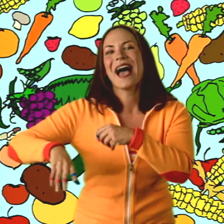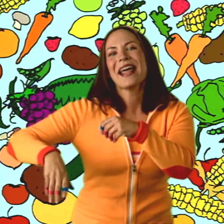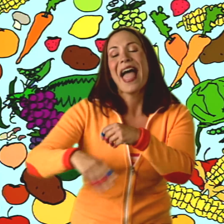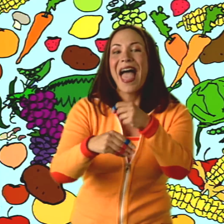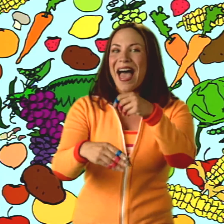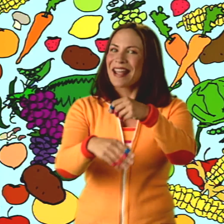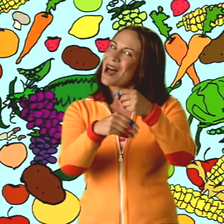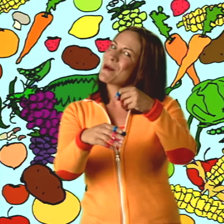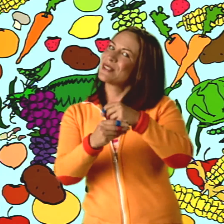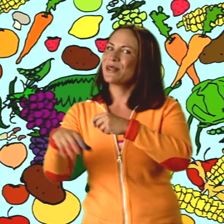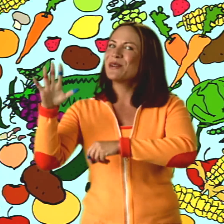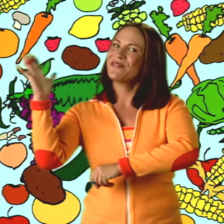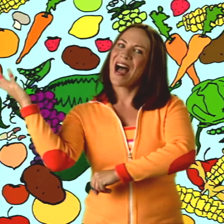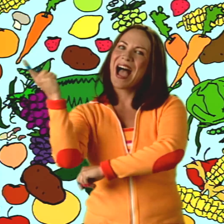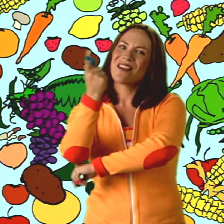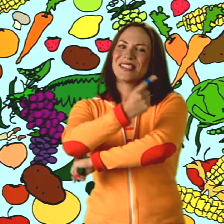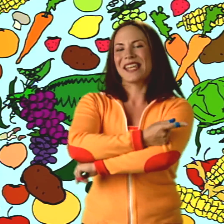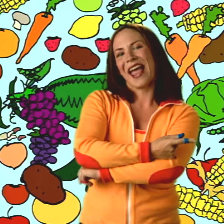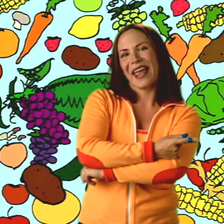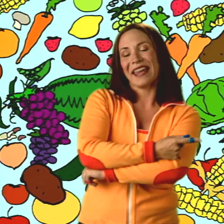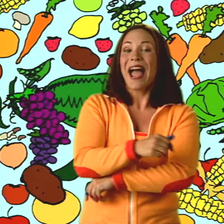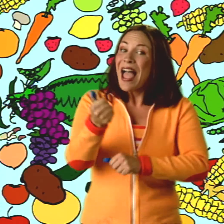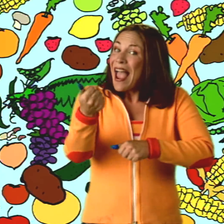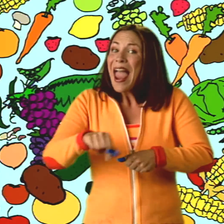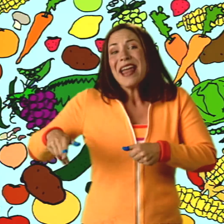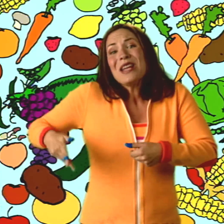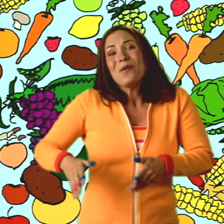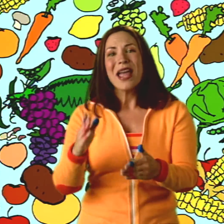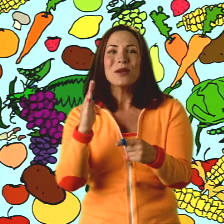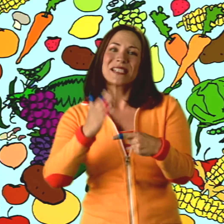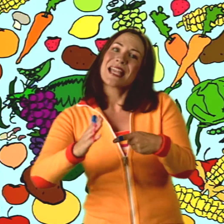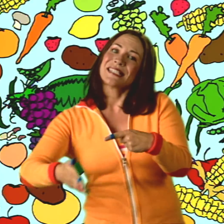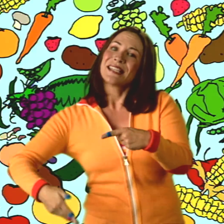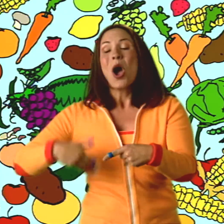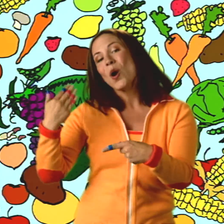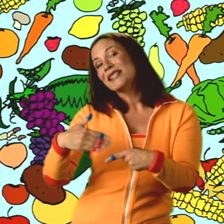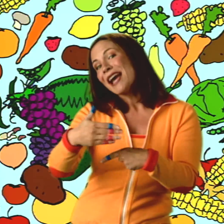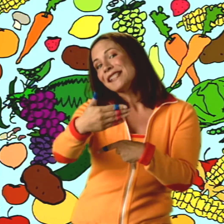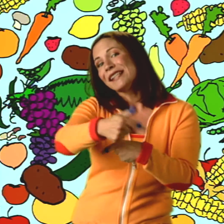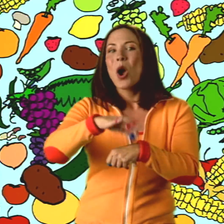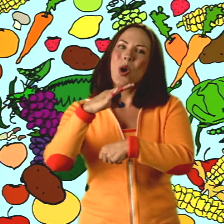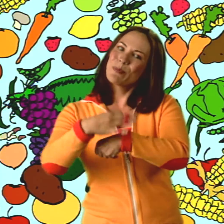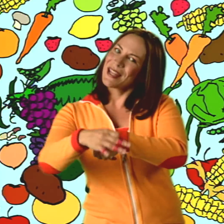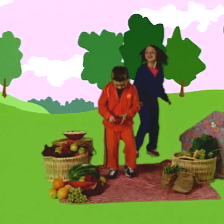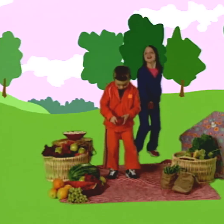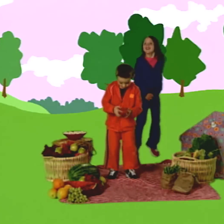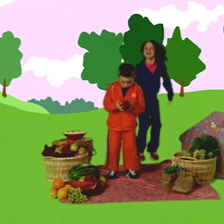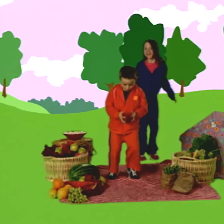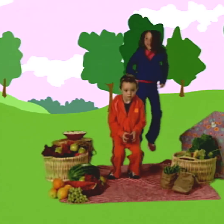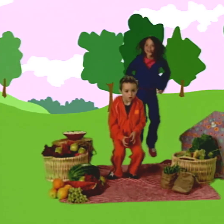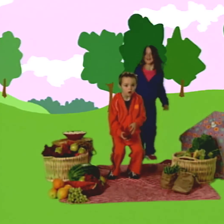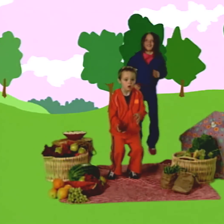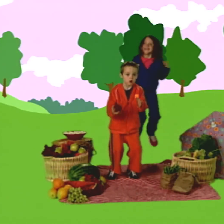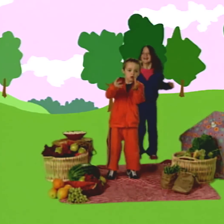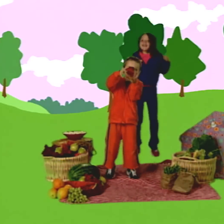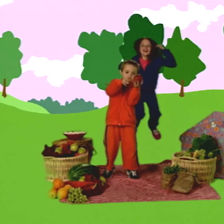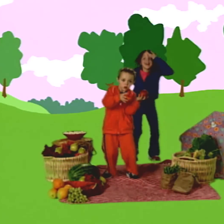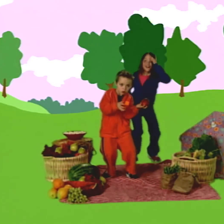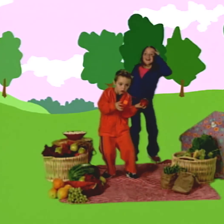got to add up to five a day. Any way you slice it, or dice it, or peel it, it's got to add up to